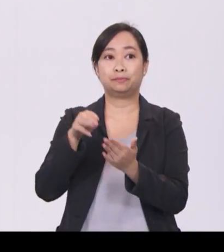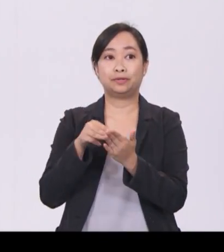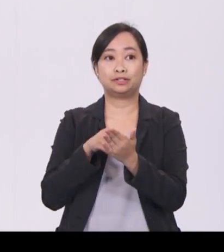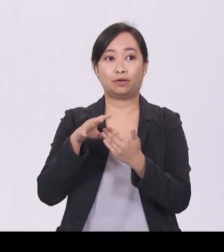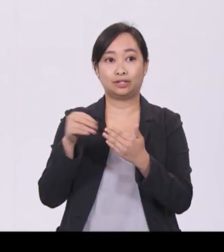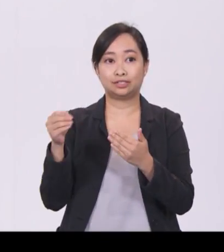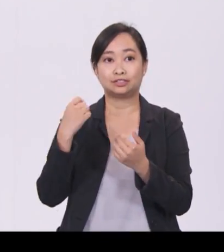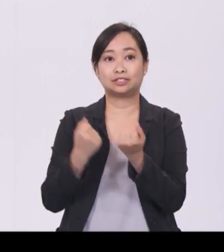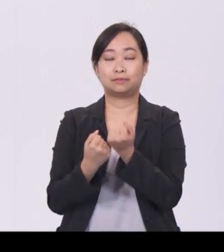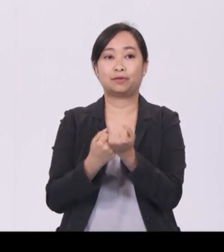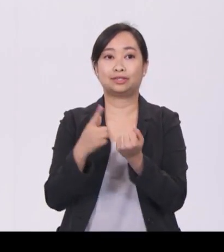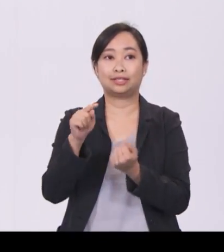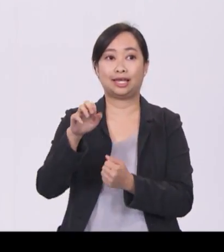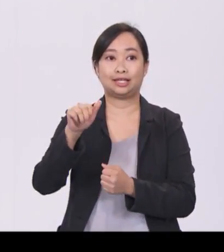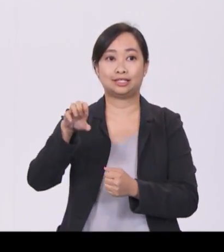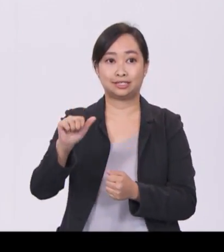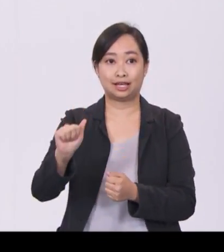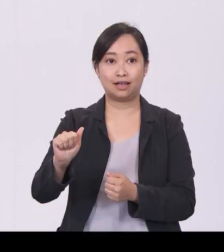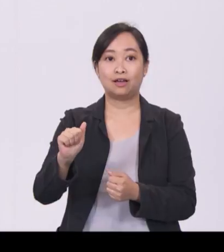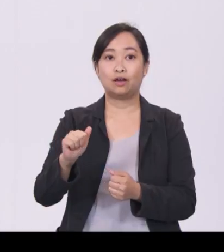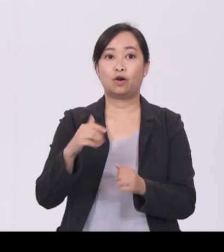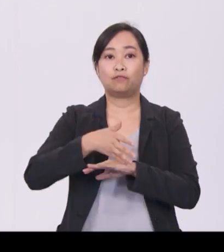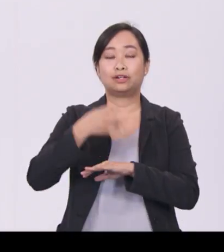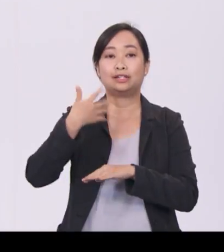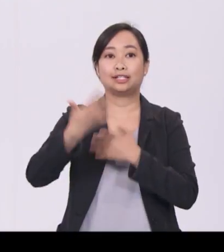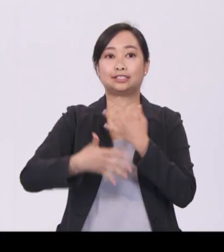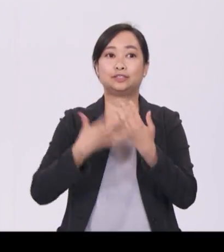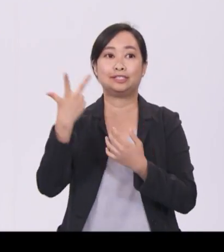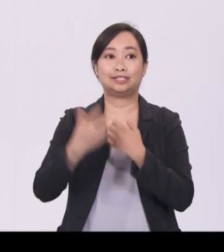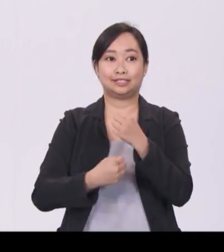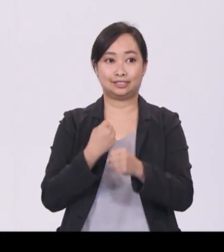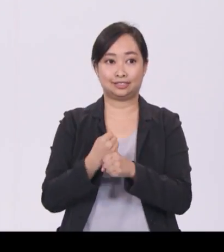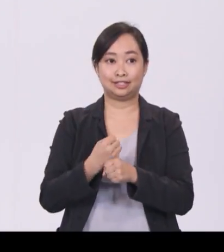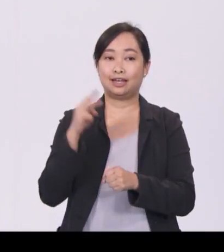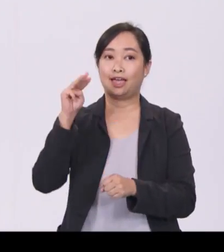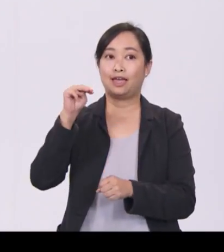The Minister for Communications and Information will speak more about this at the COS.